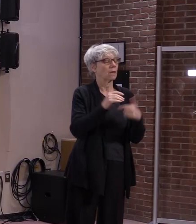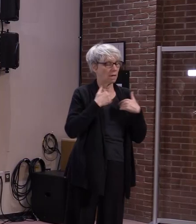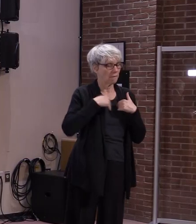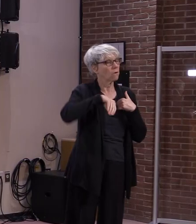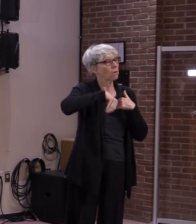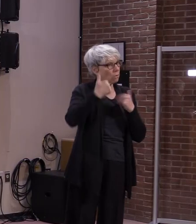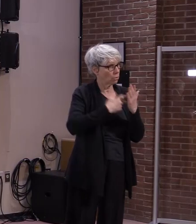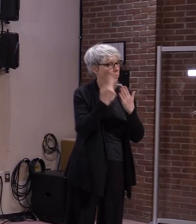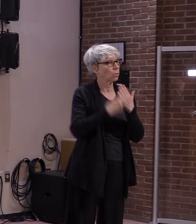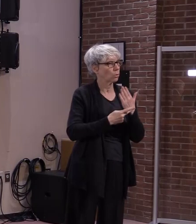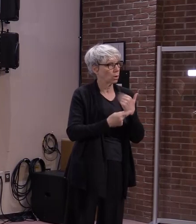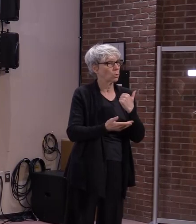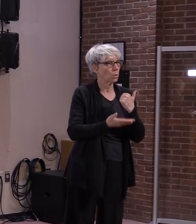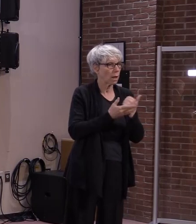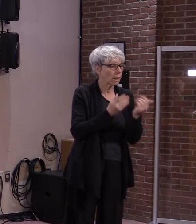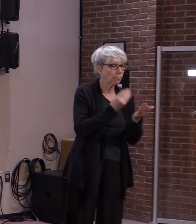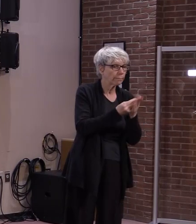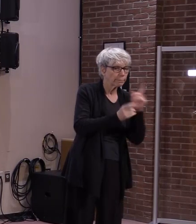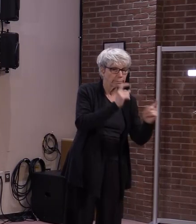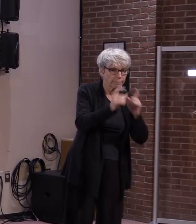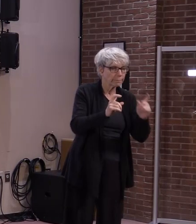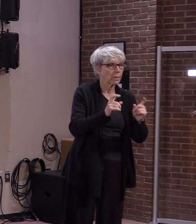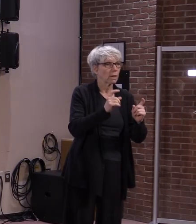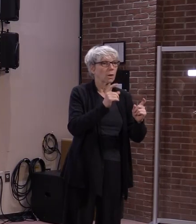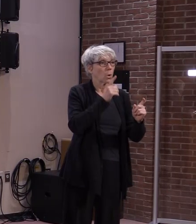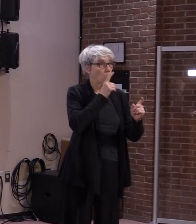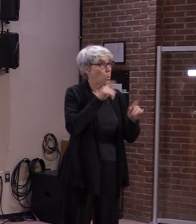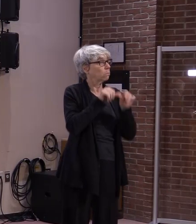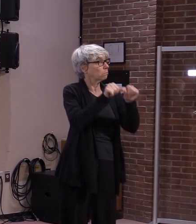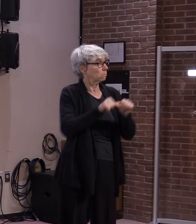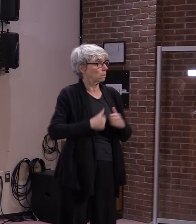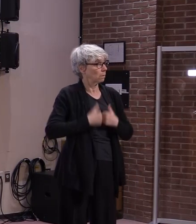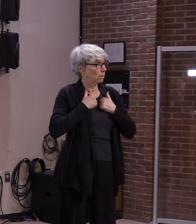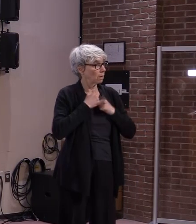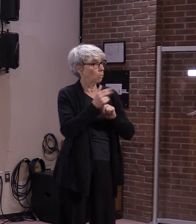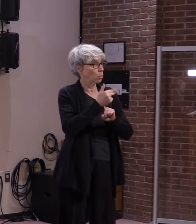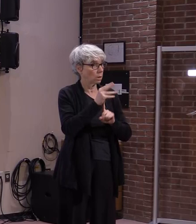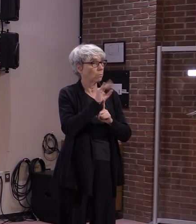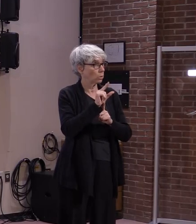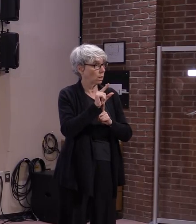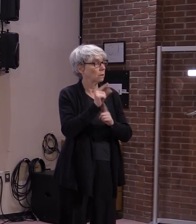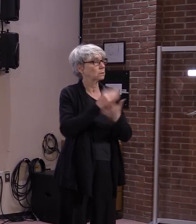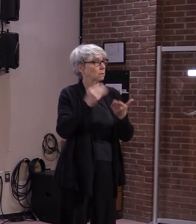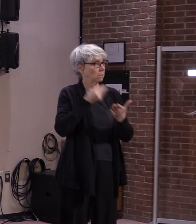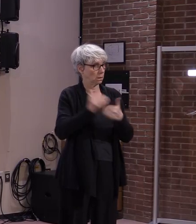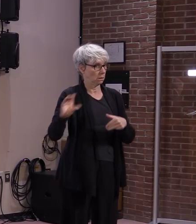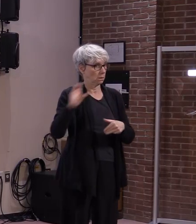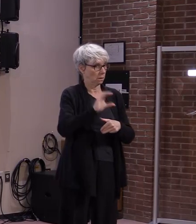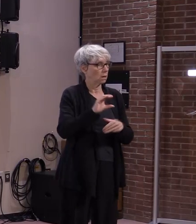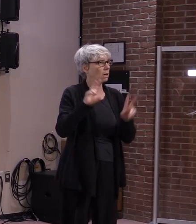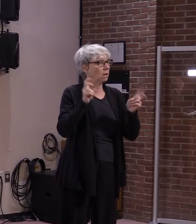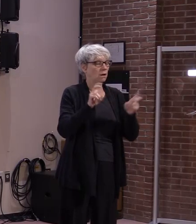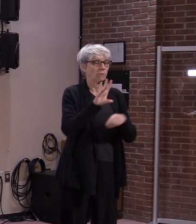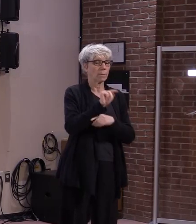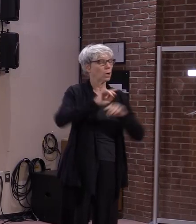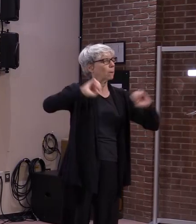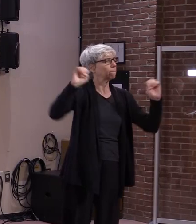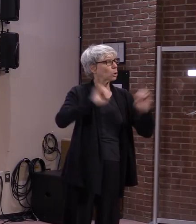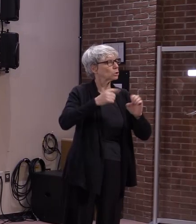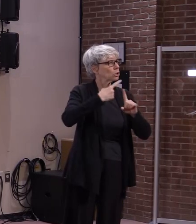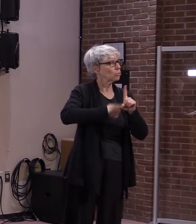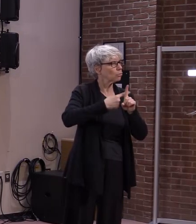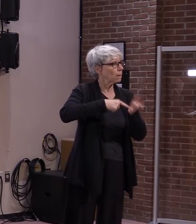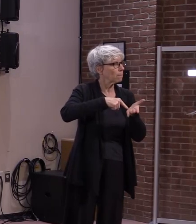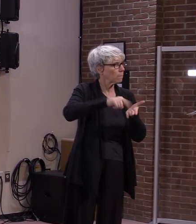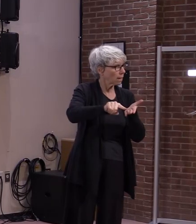households who will still be housed in motels. Households may qualify for Vermont Emergency Rental Assistance